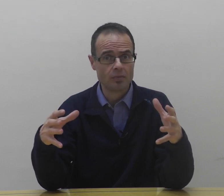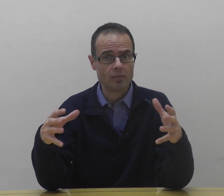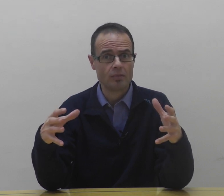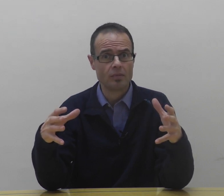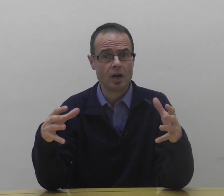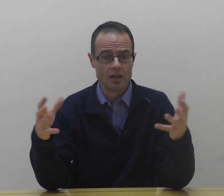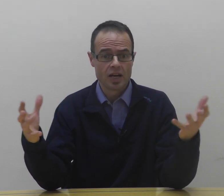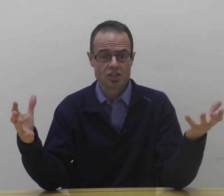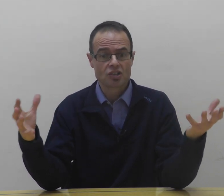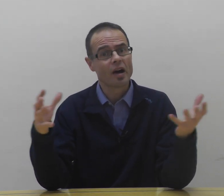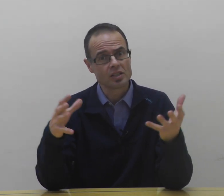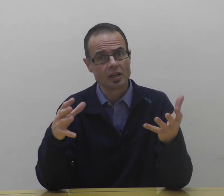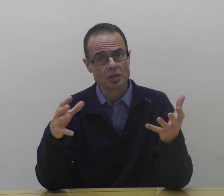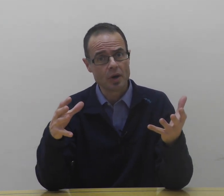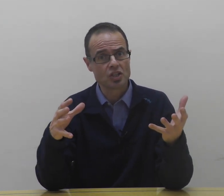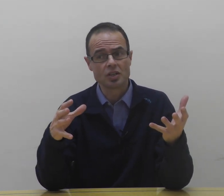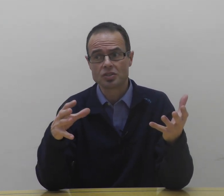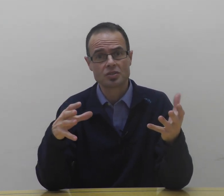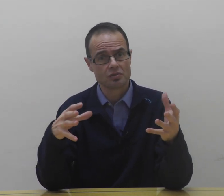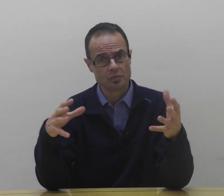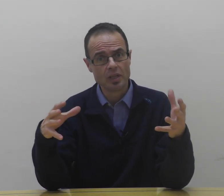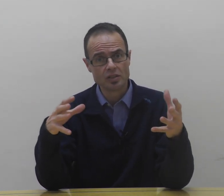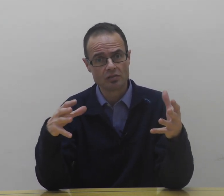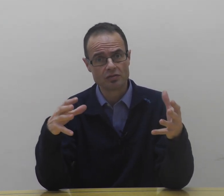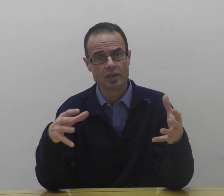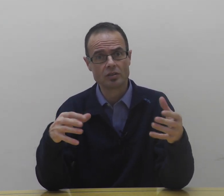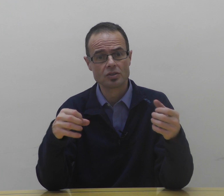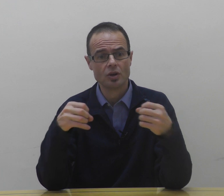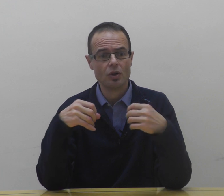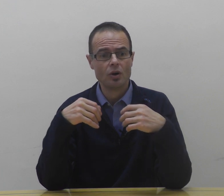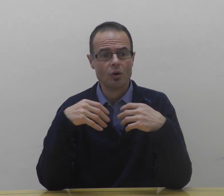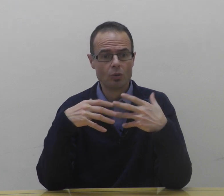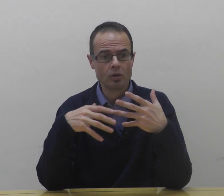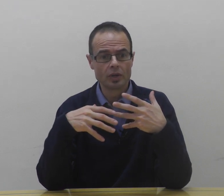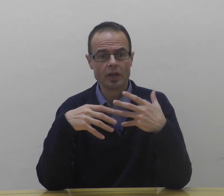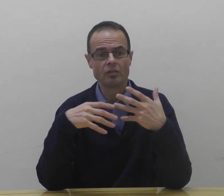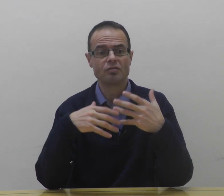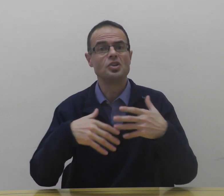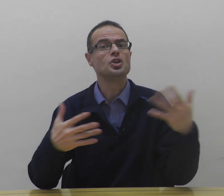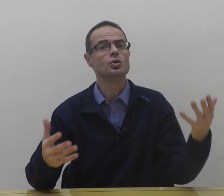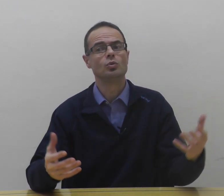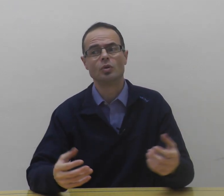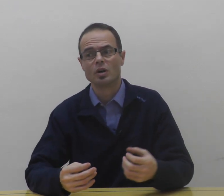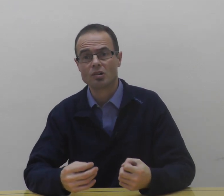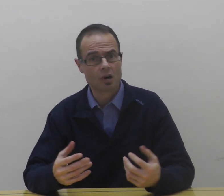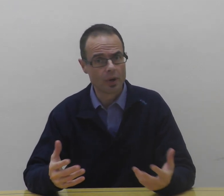and that's attracting specialists from many different fields, all looking for a new growing